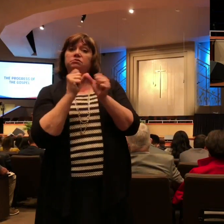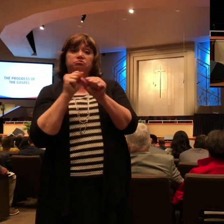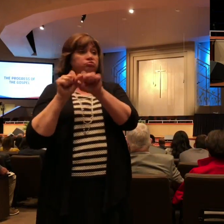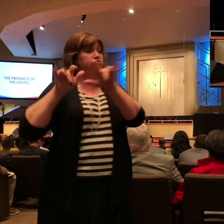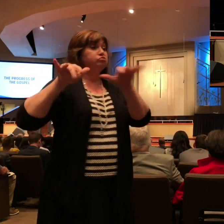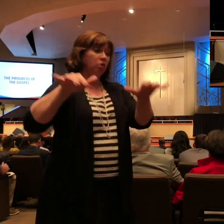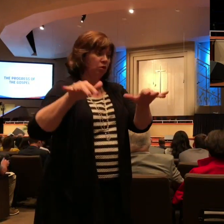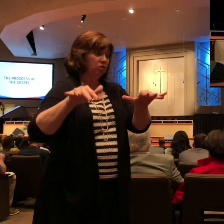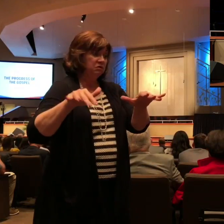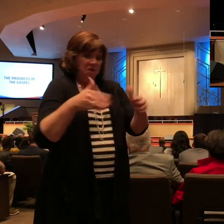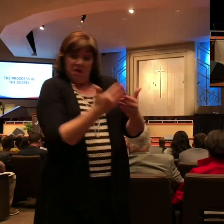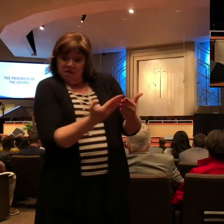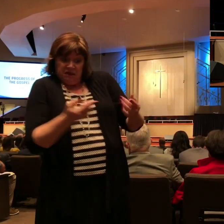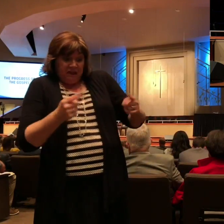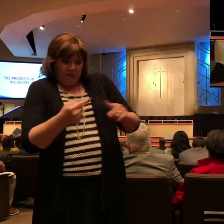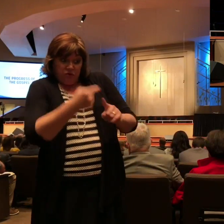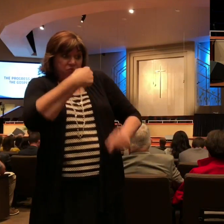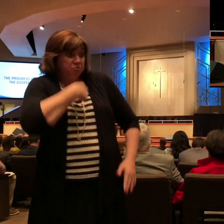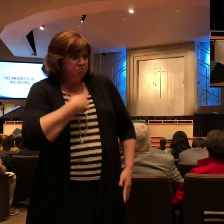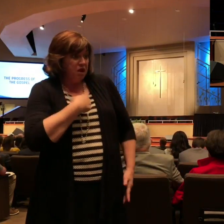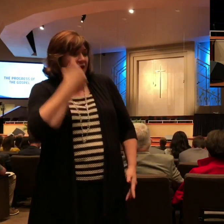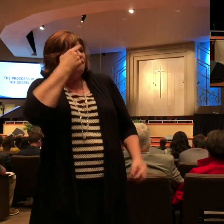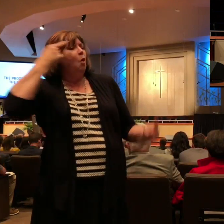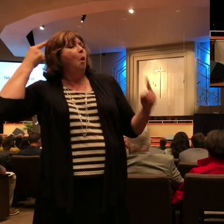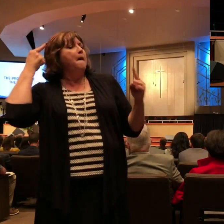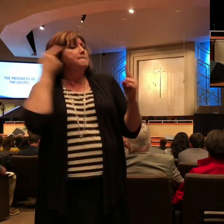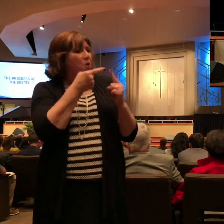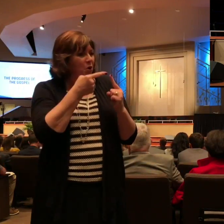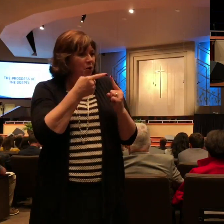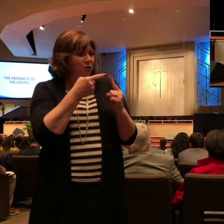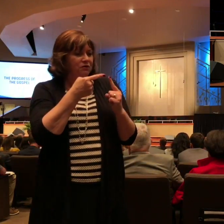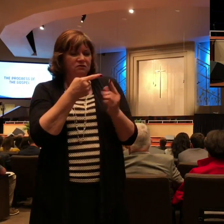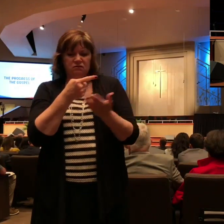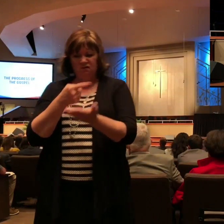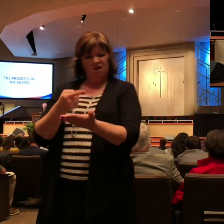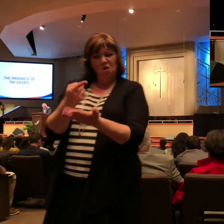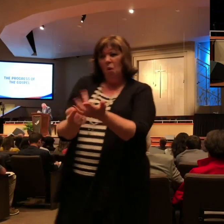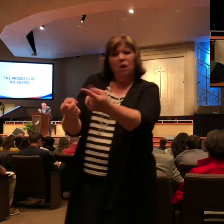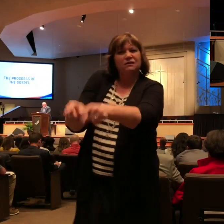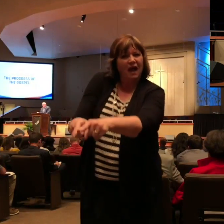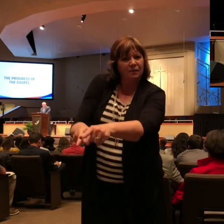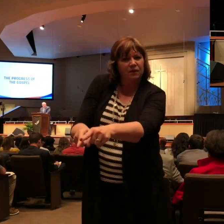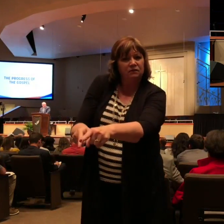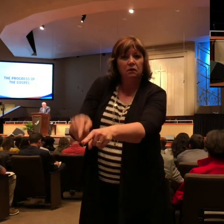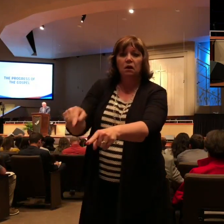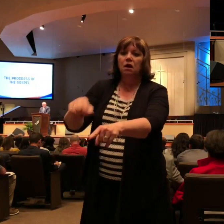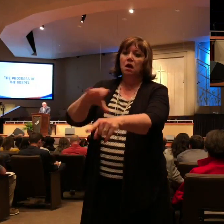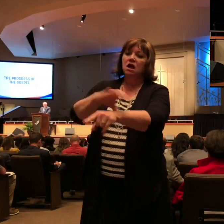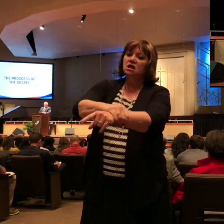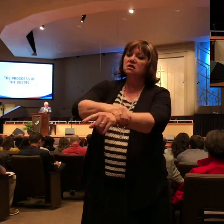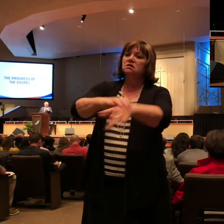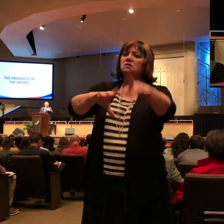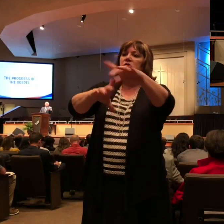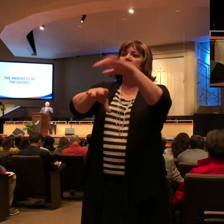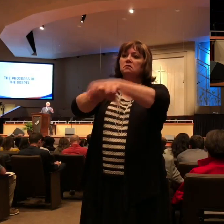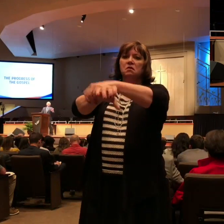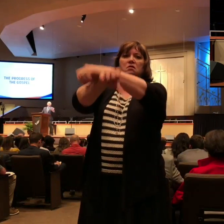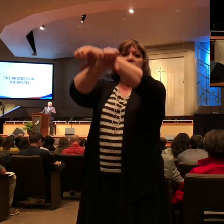The things that have happened unto me. Well, what was happening unto Paul? Well, here Paul was in chains. Paul was under